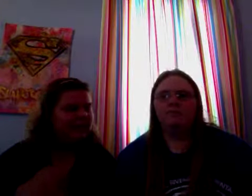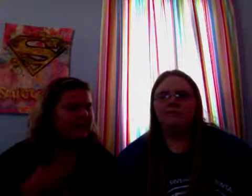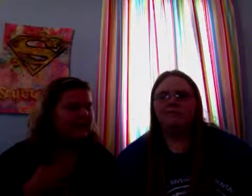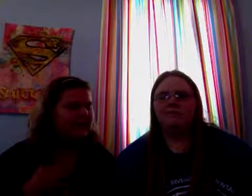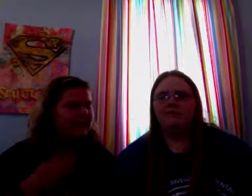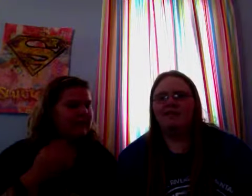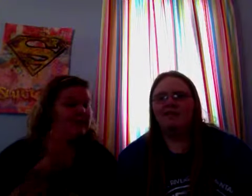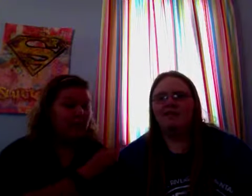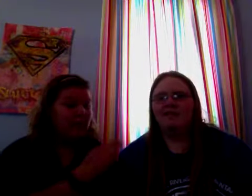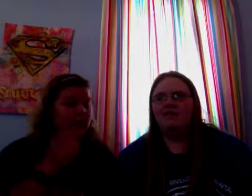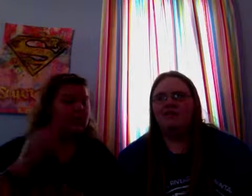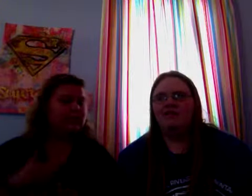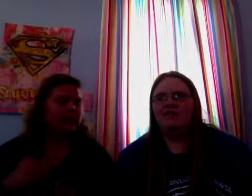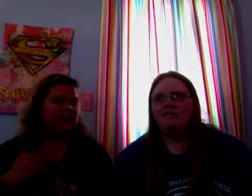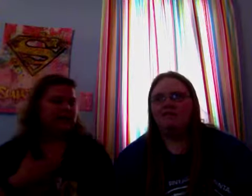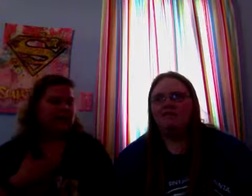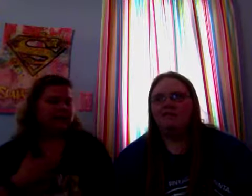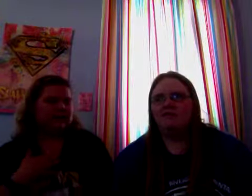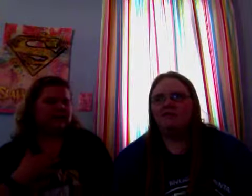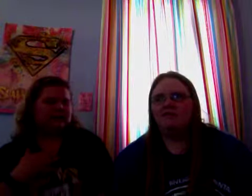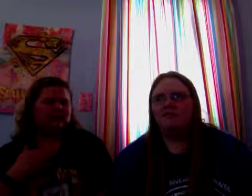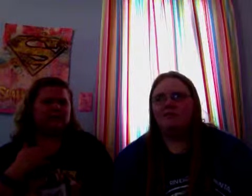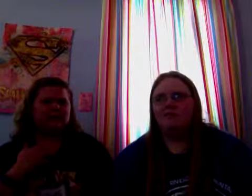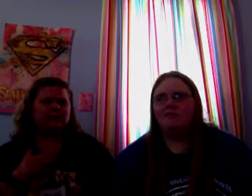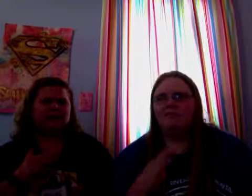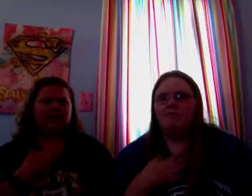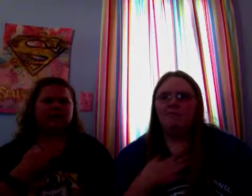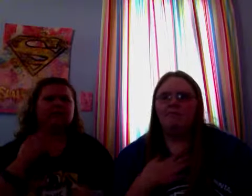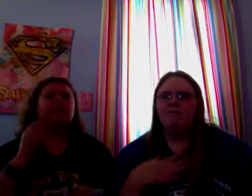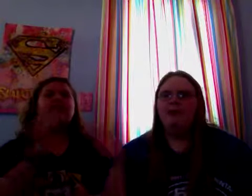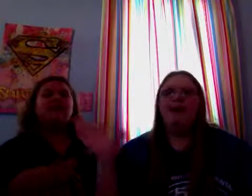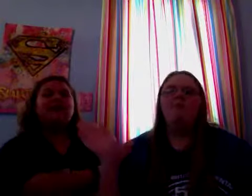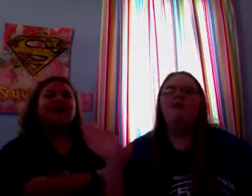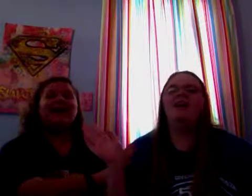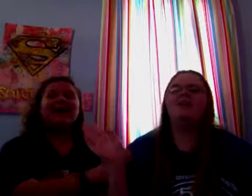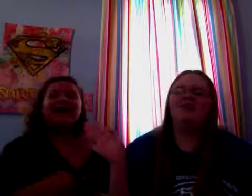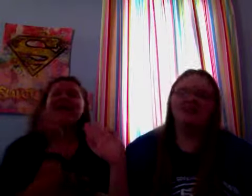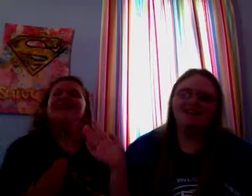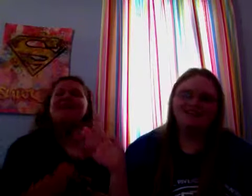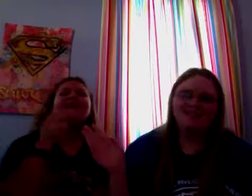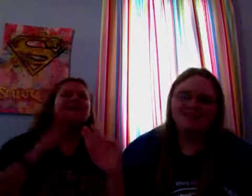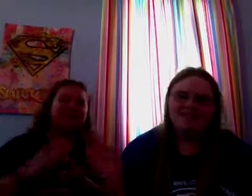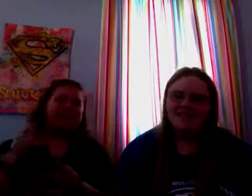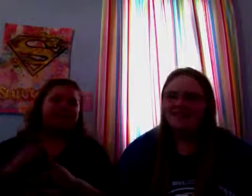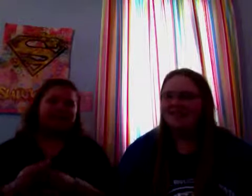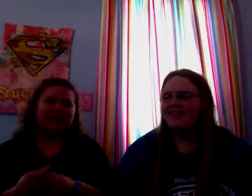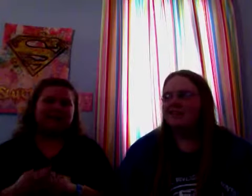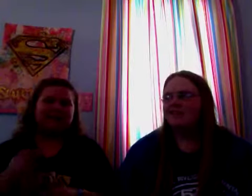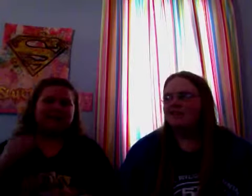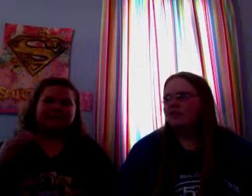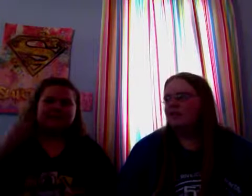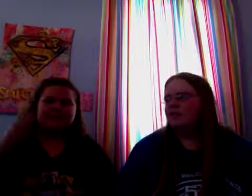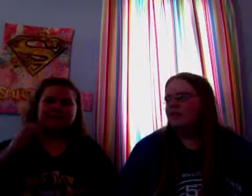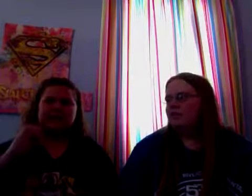your name is no it's my whatever is your name is see